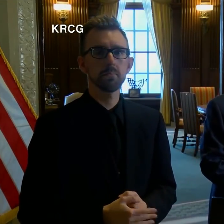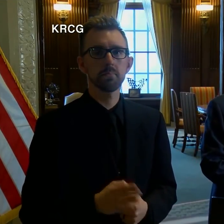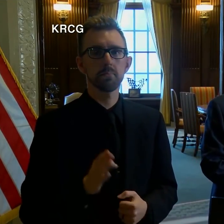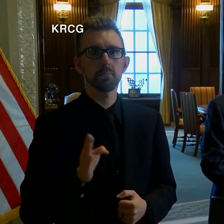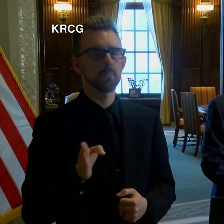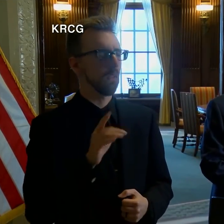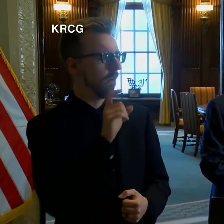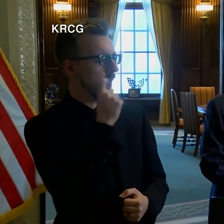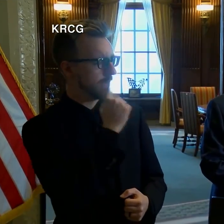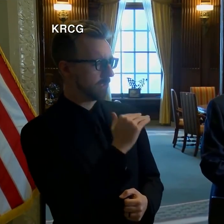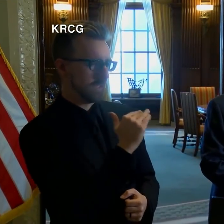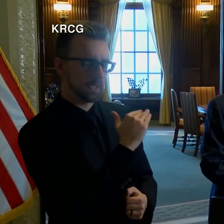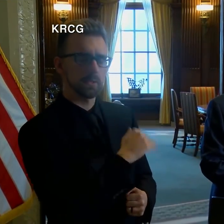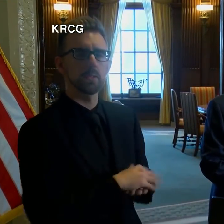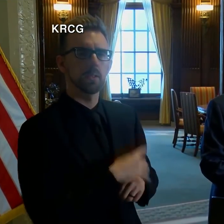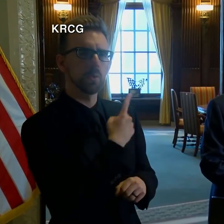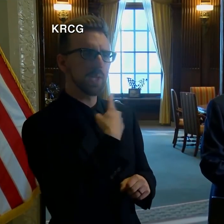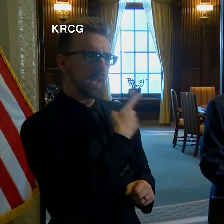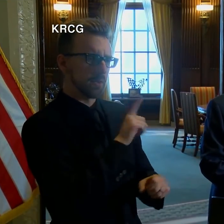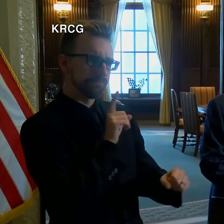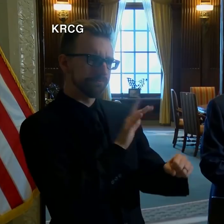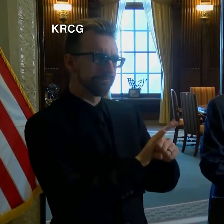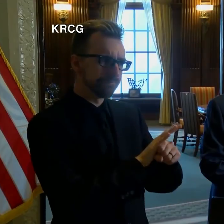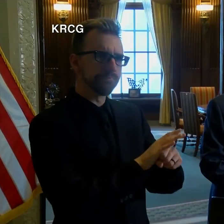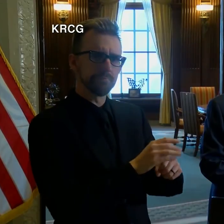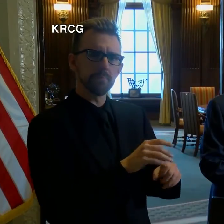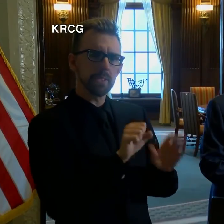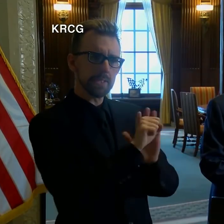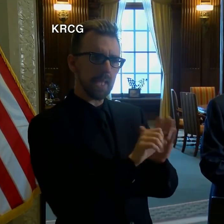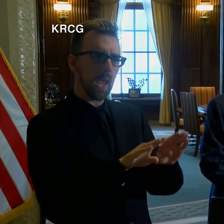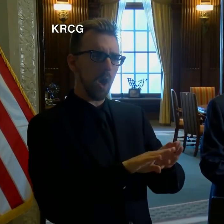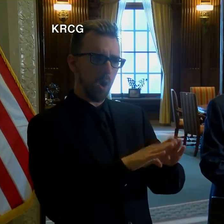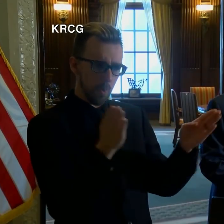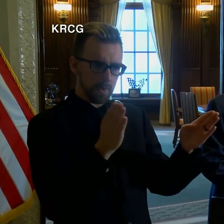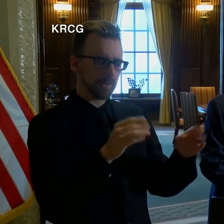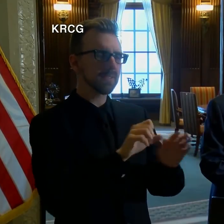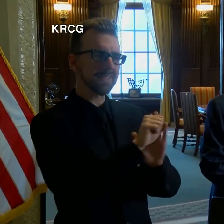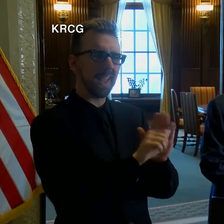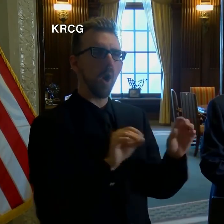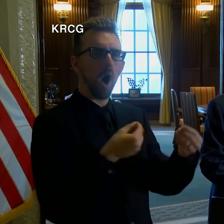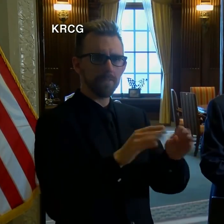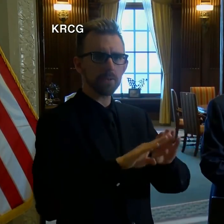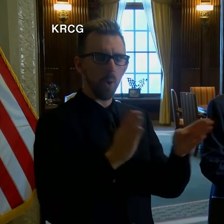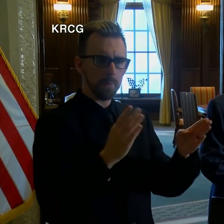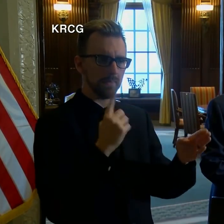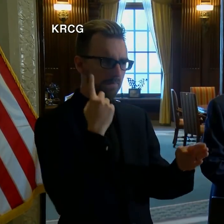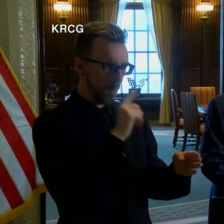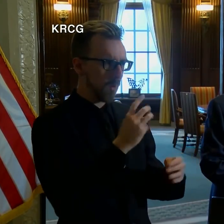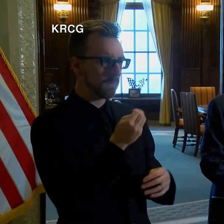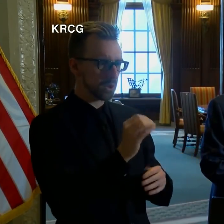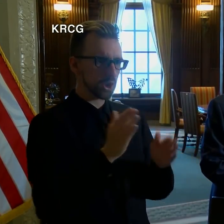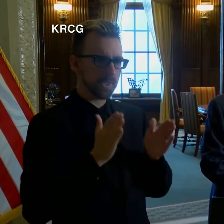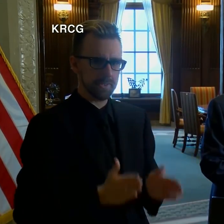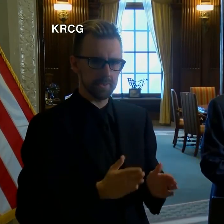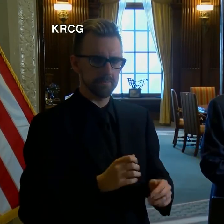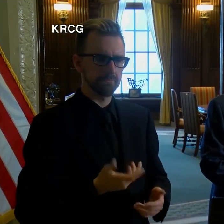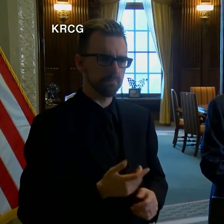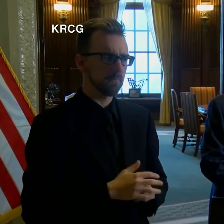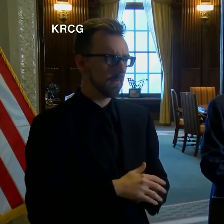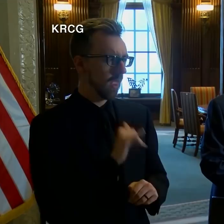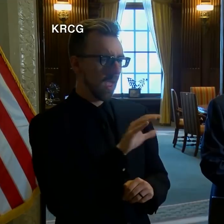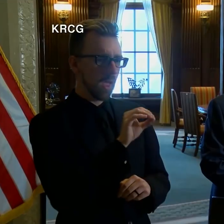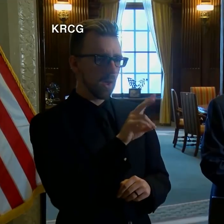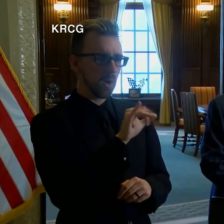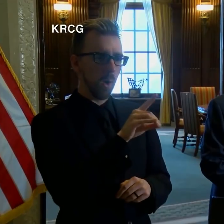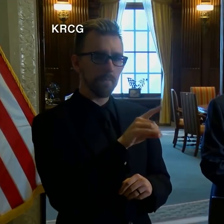Governor Parson, you said you remain committed to keeping state offices open as they play a critical role to Missourians. Just the confirmed case